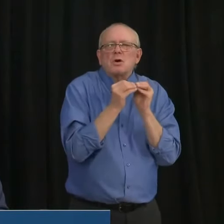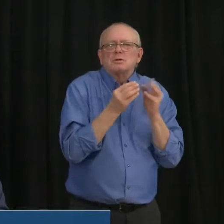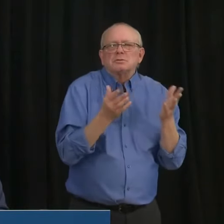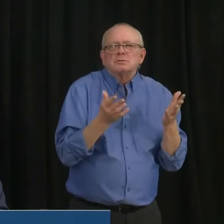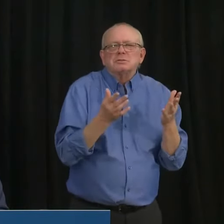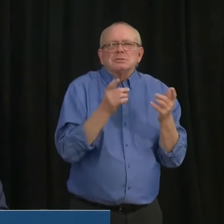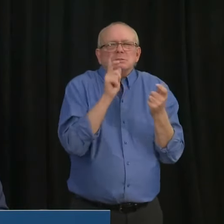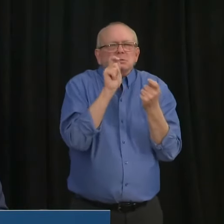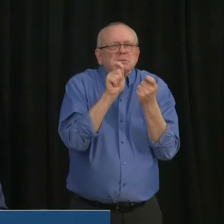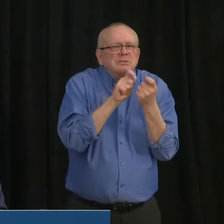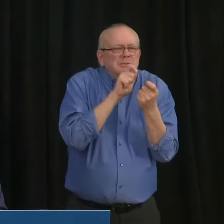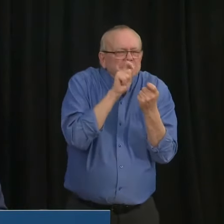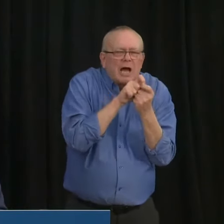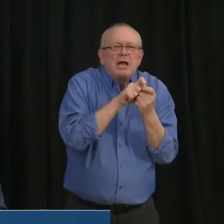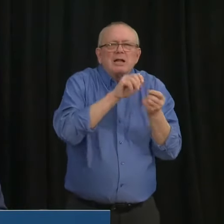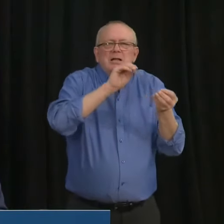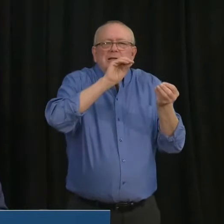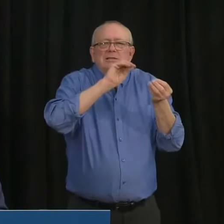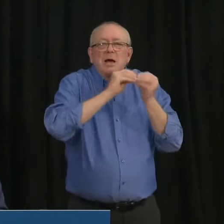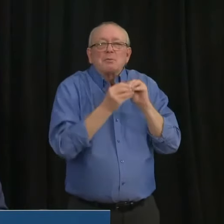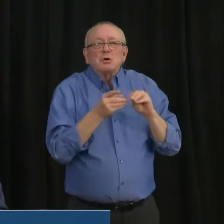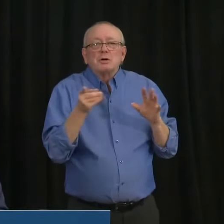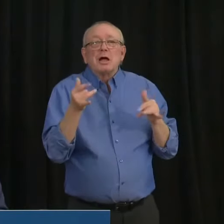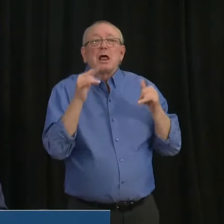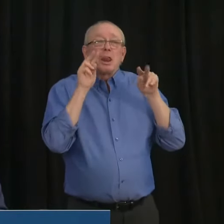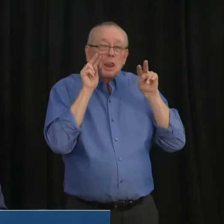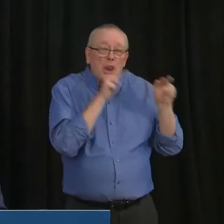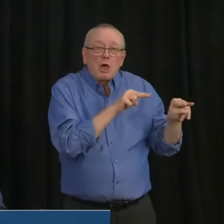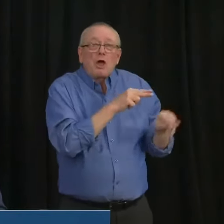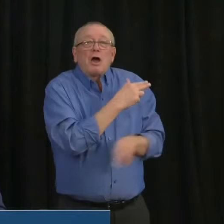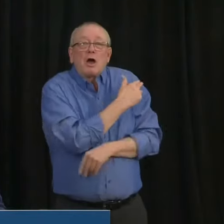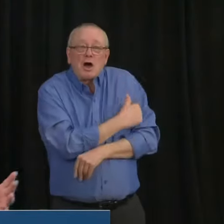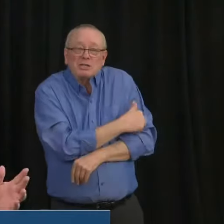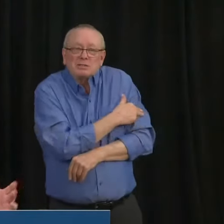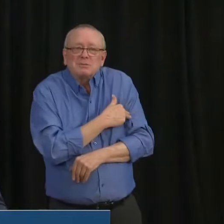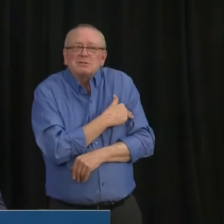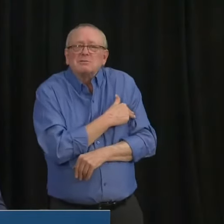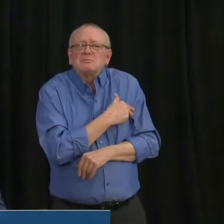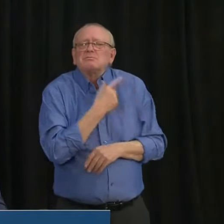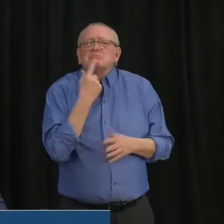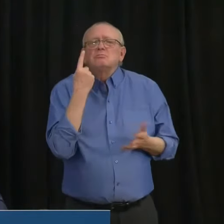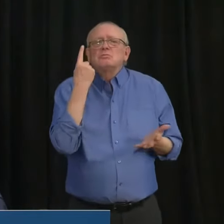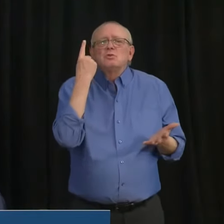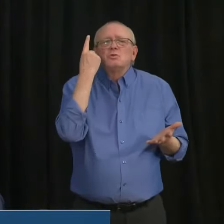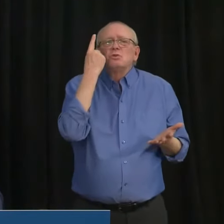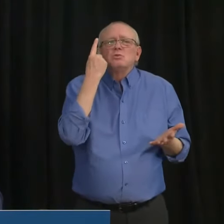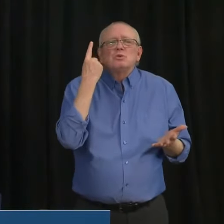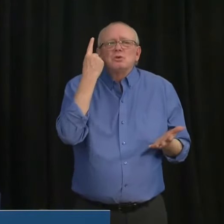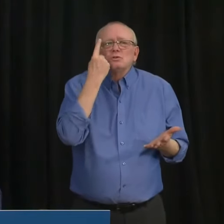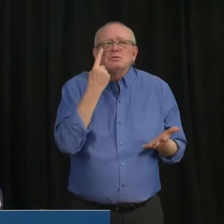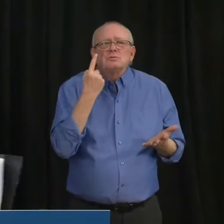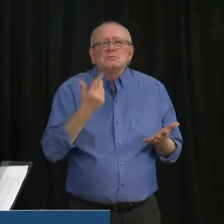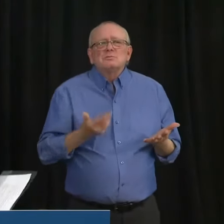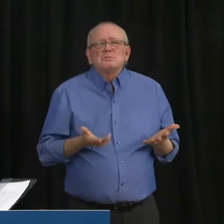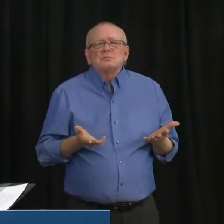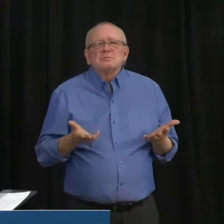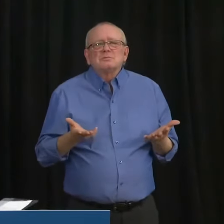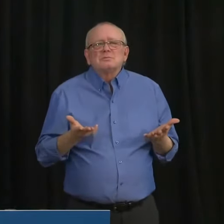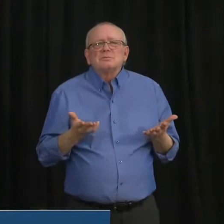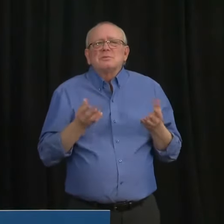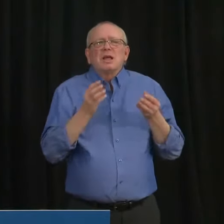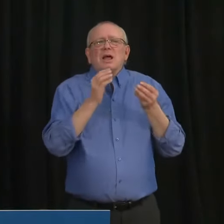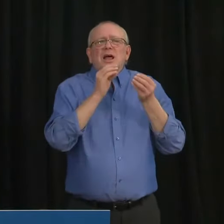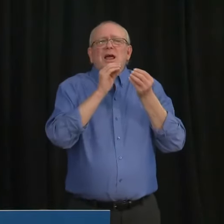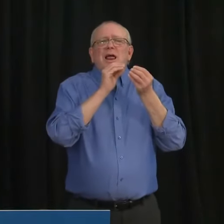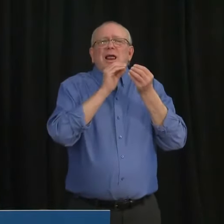are. there, that you mentioned the key metric is hospital capacity. Is there a point at which the province needs to bend the curve down to